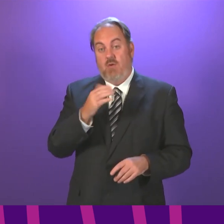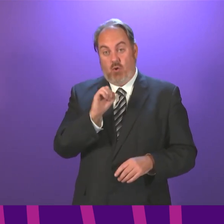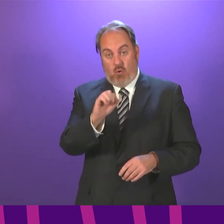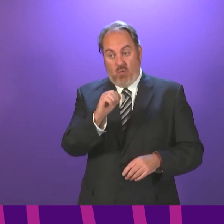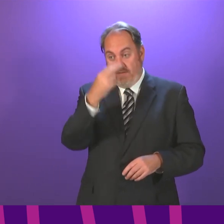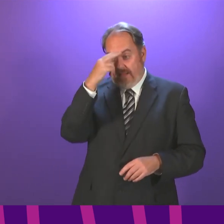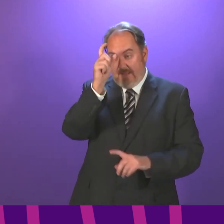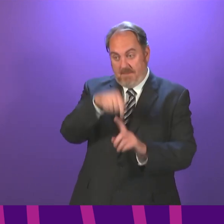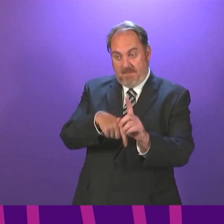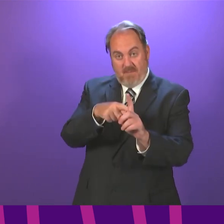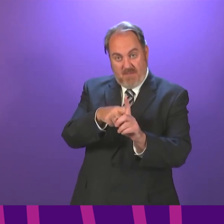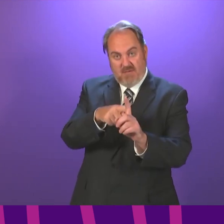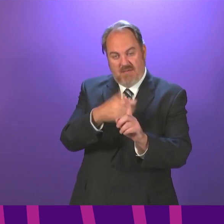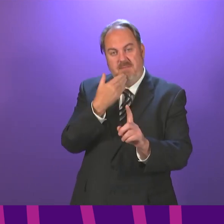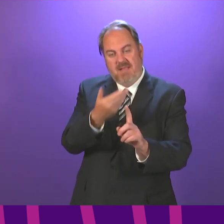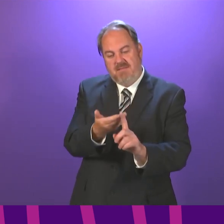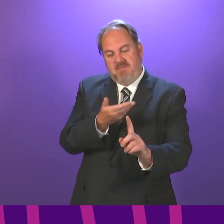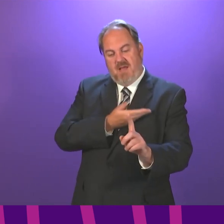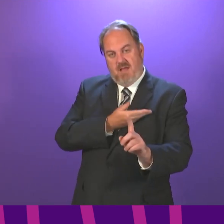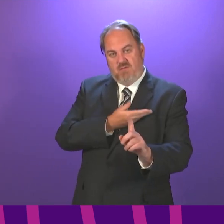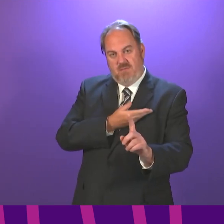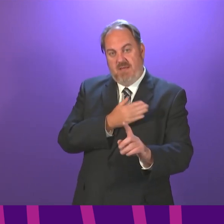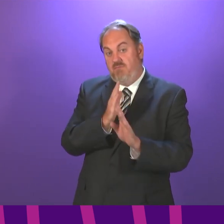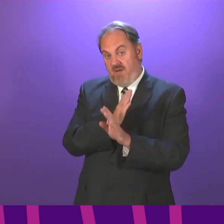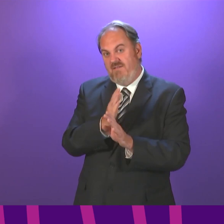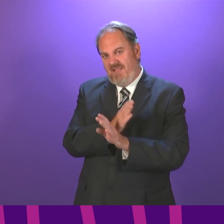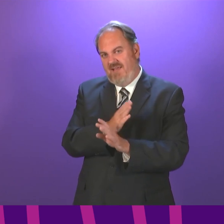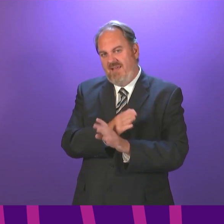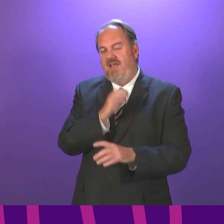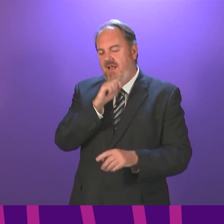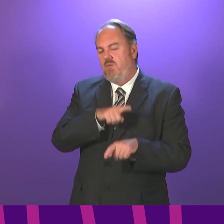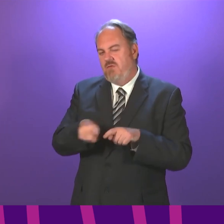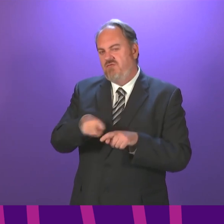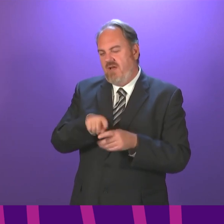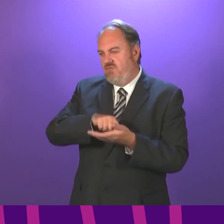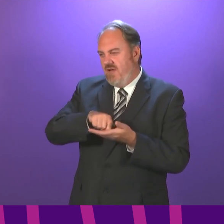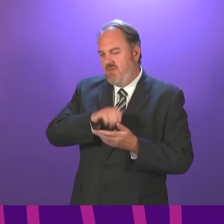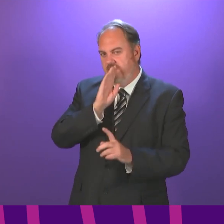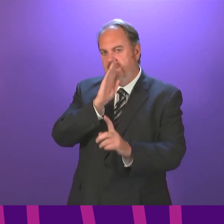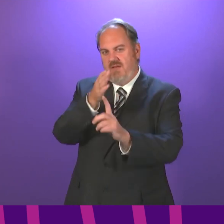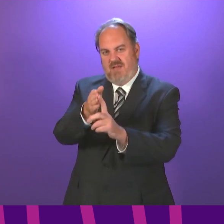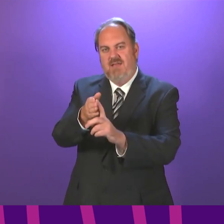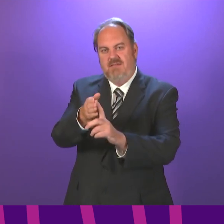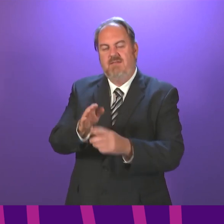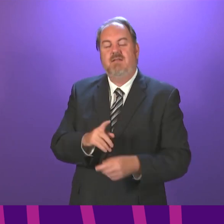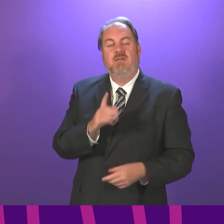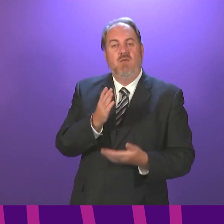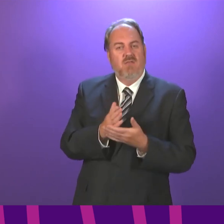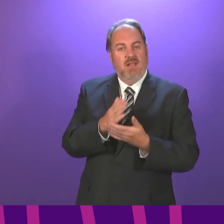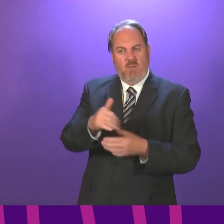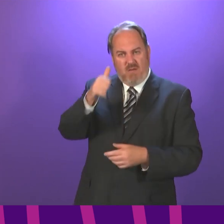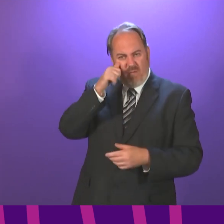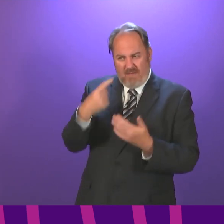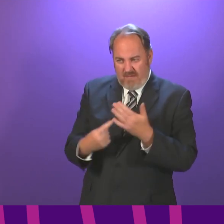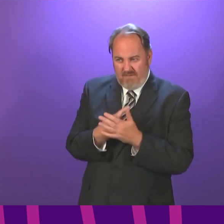his constituents to see if we can help speed up that process. That is something we need to make sure, if it is not happening as smoothly as it